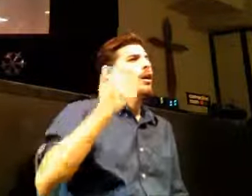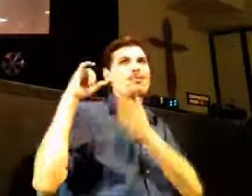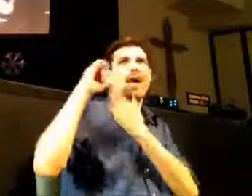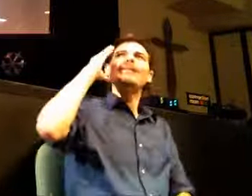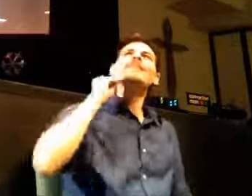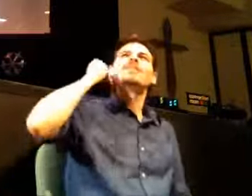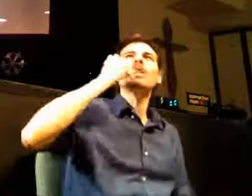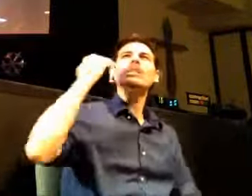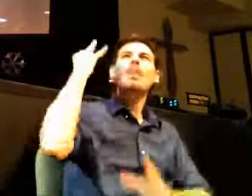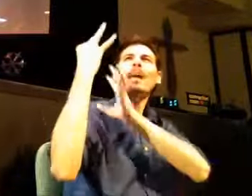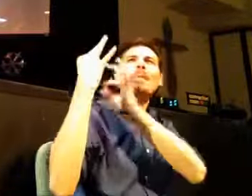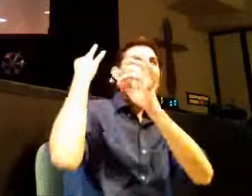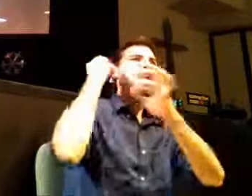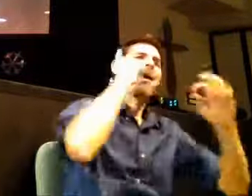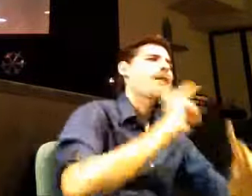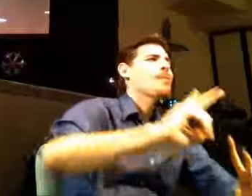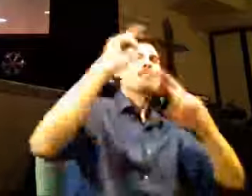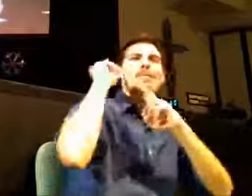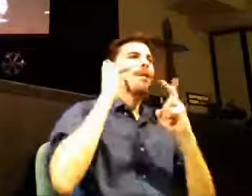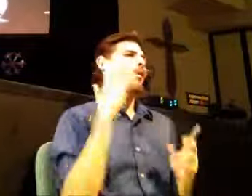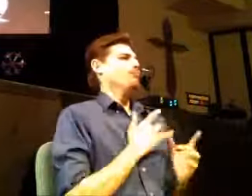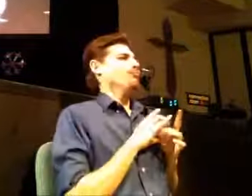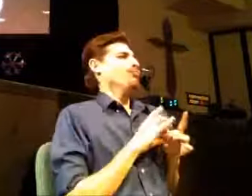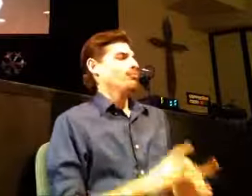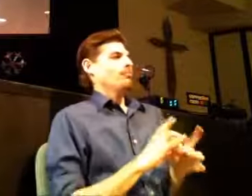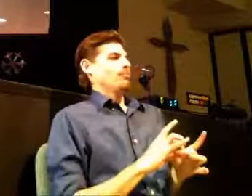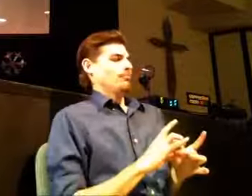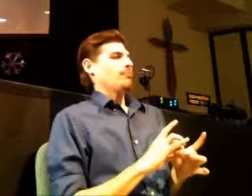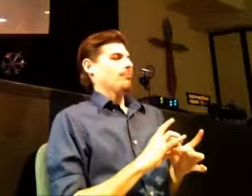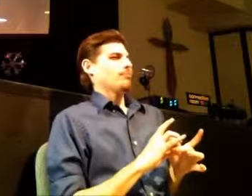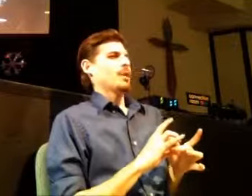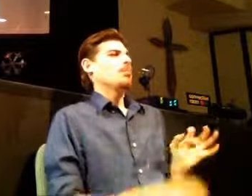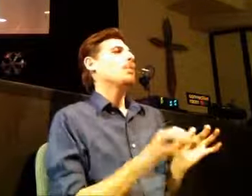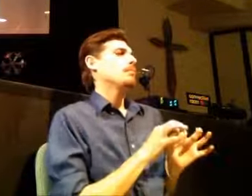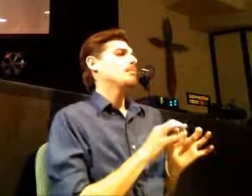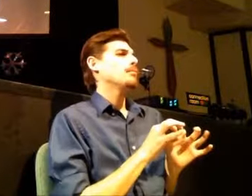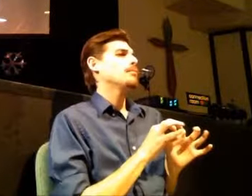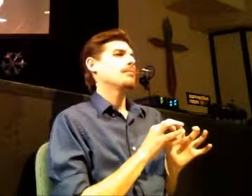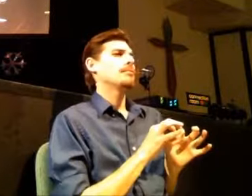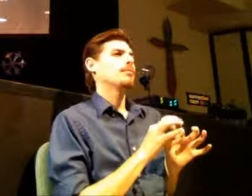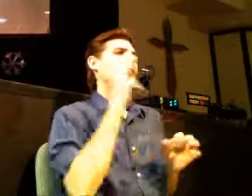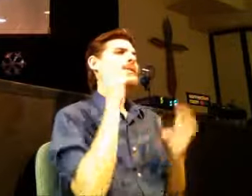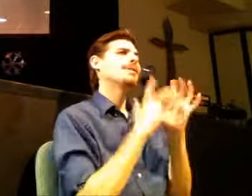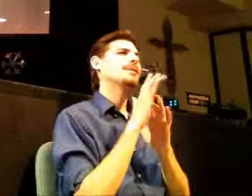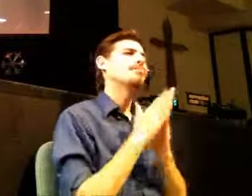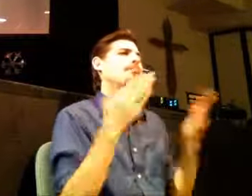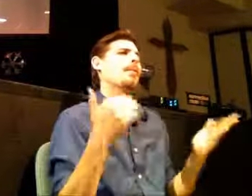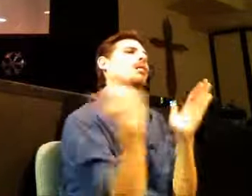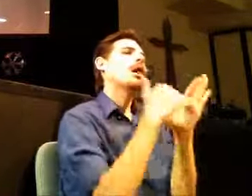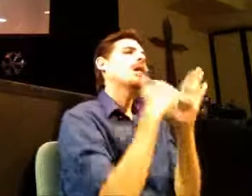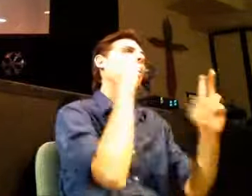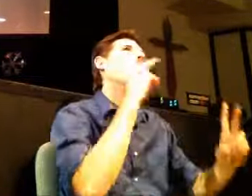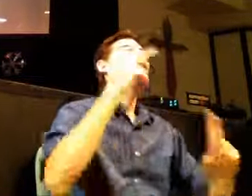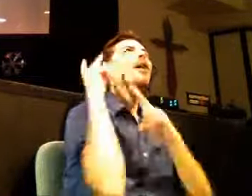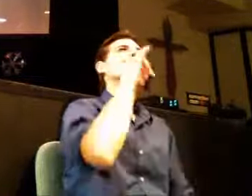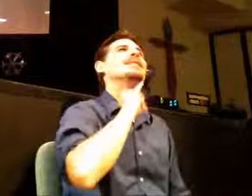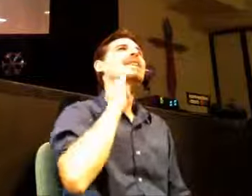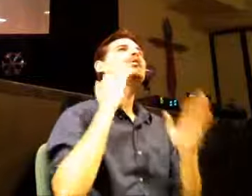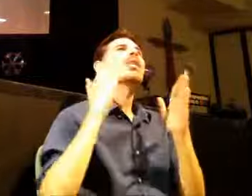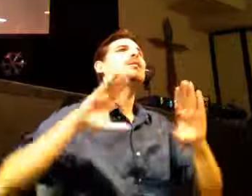with that reality in this moment. Because this is getting at who you are. He often times in Scripture sees these moments where he's saying, I want you to remember how God delivered the Israelites. And he says this again and again in Old